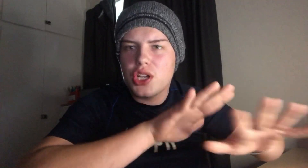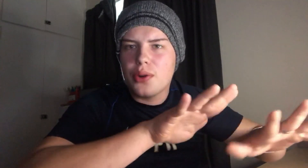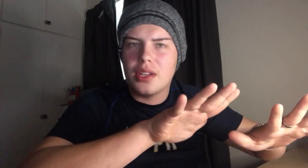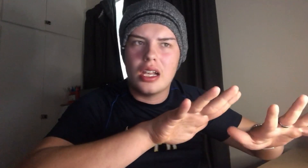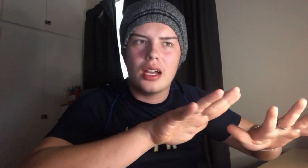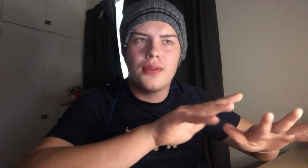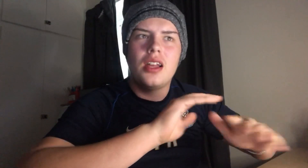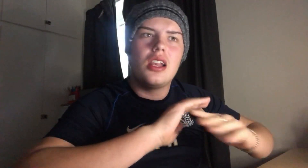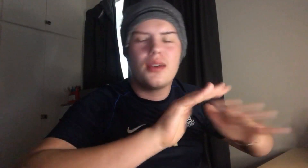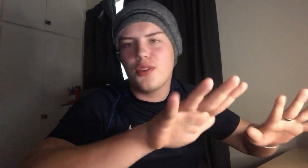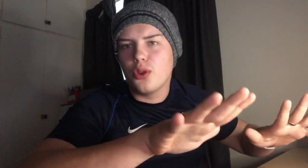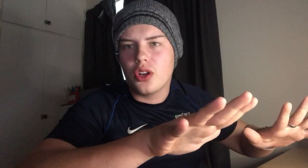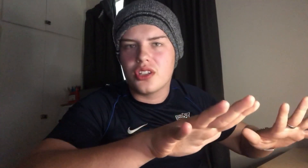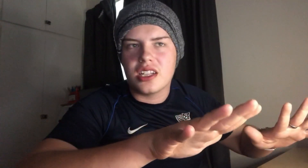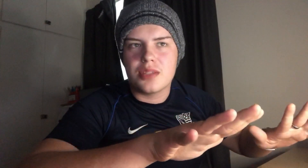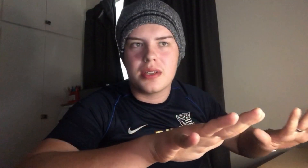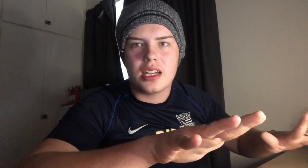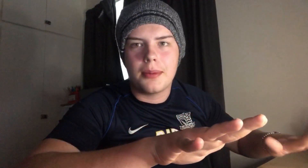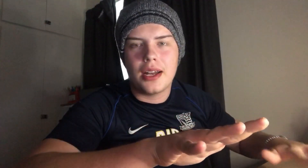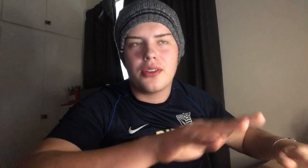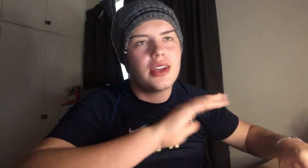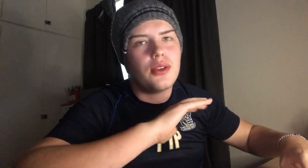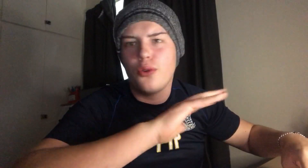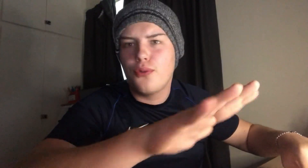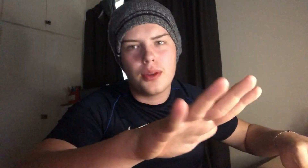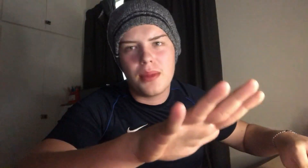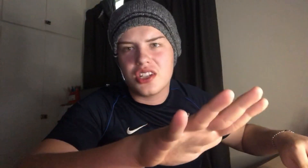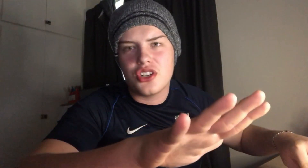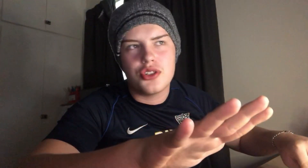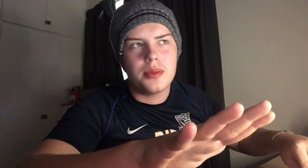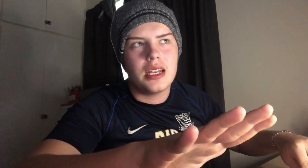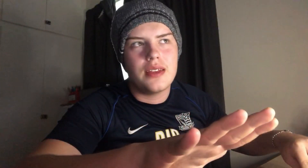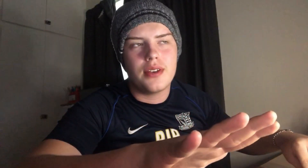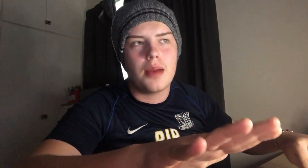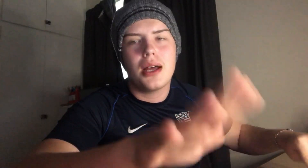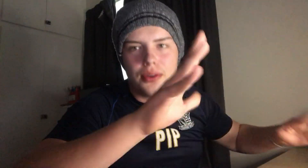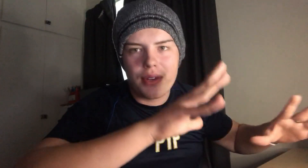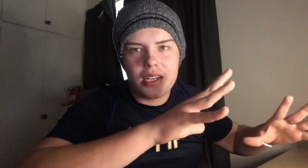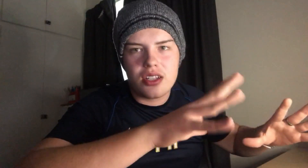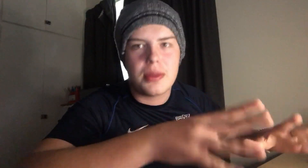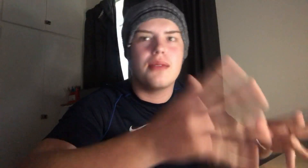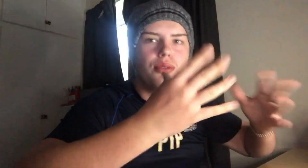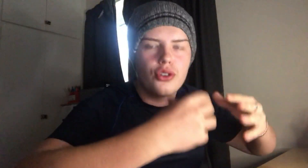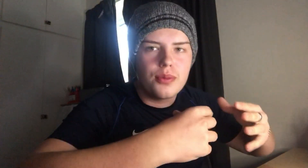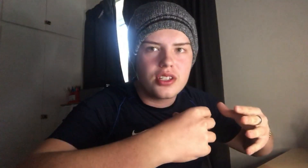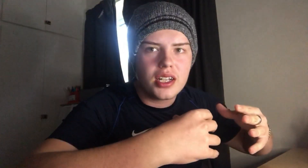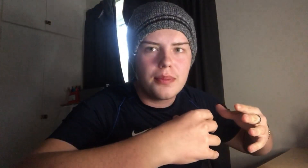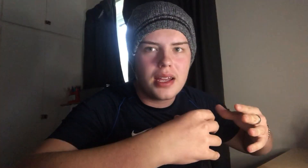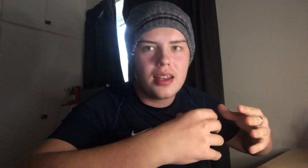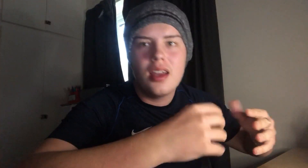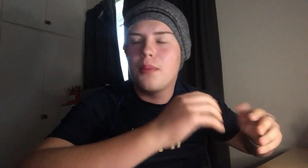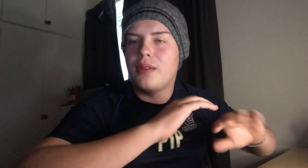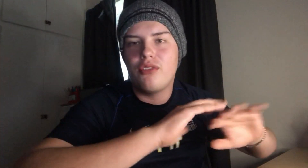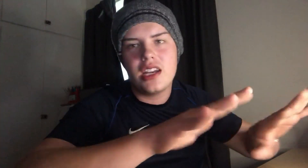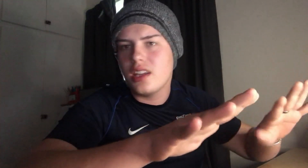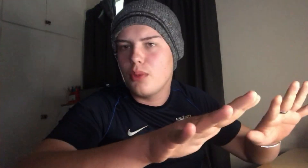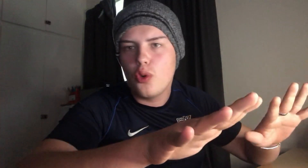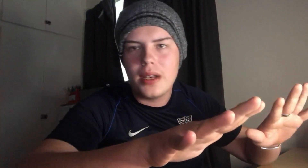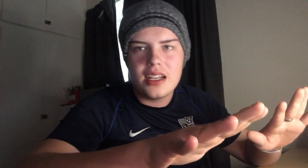showing the love, loving all the content that's been coming out, and thank you all for the messages you've been leaving about the videos, about improvements I can make, been reading them all, been